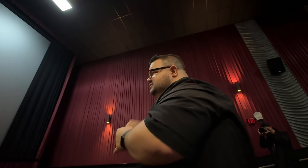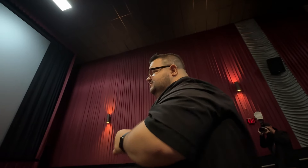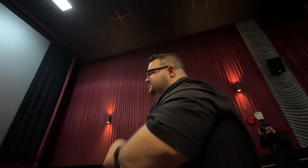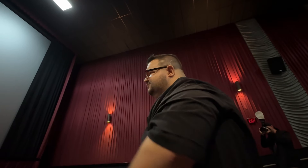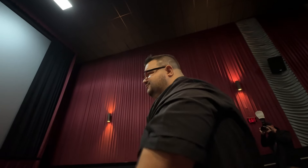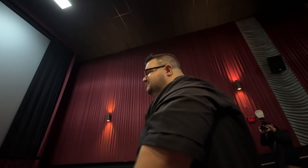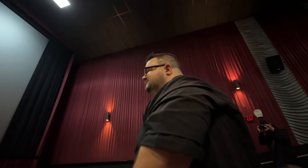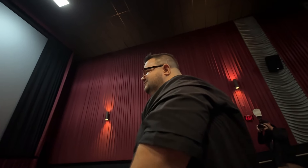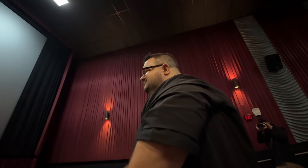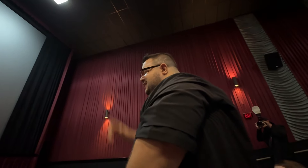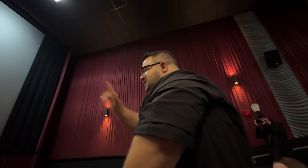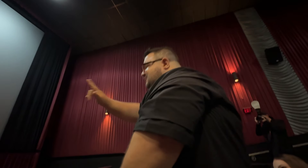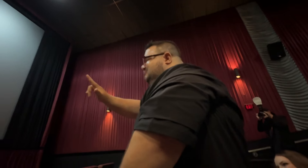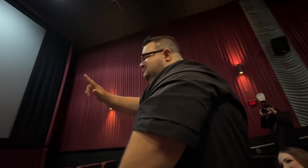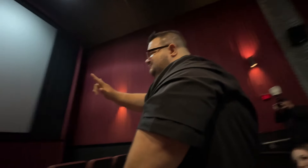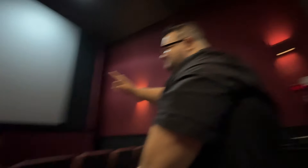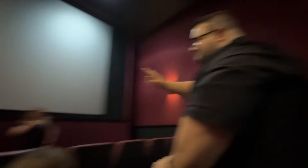so proud to be a part of it. I love you.